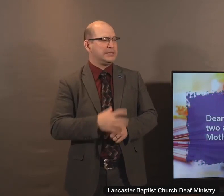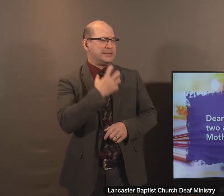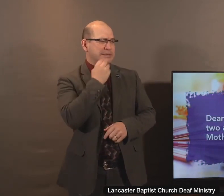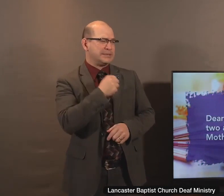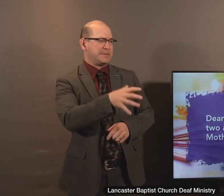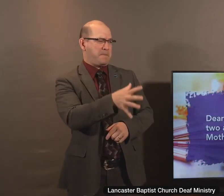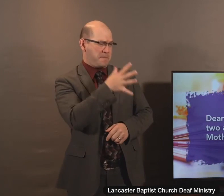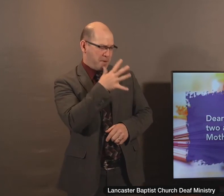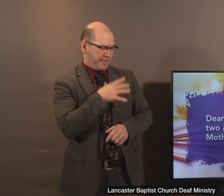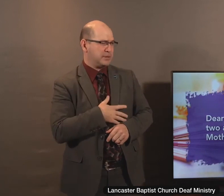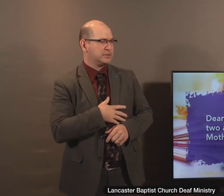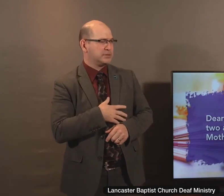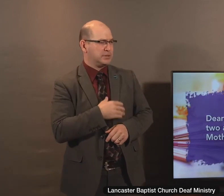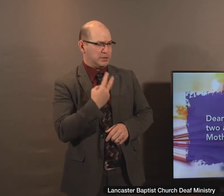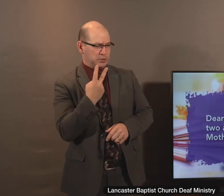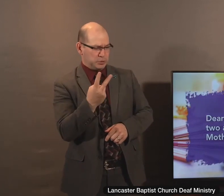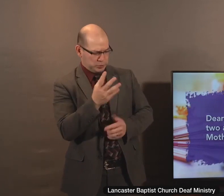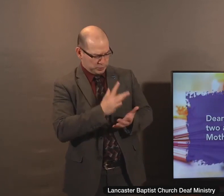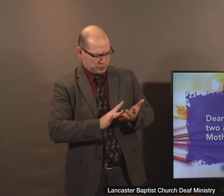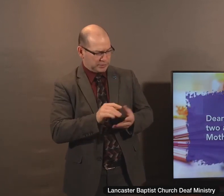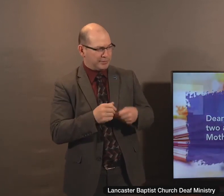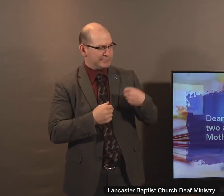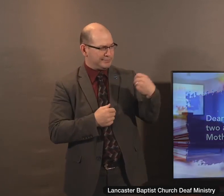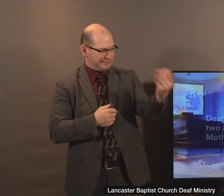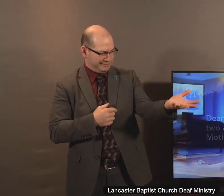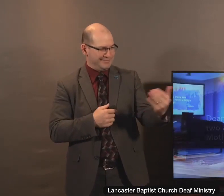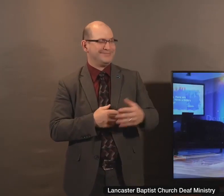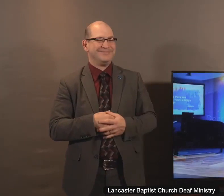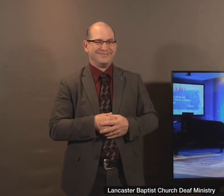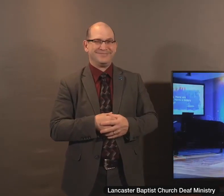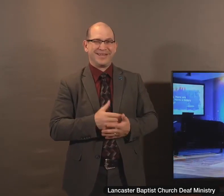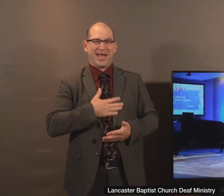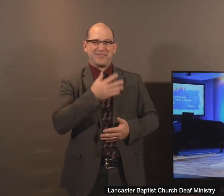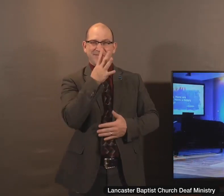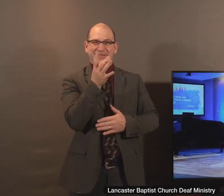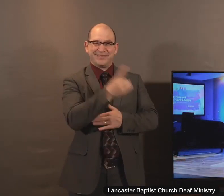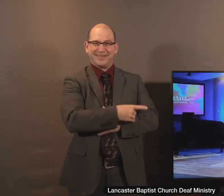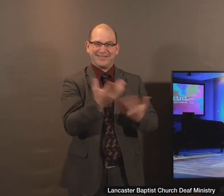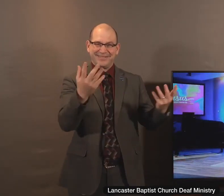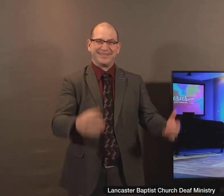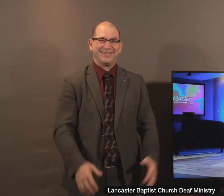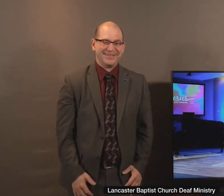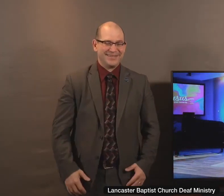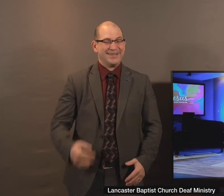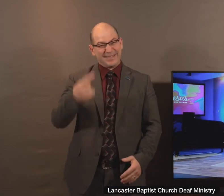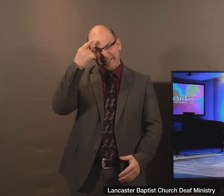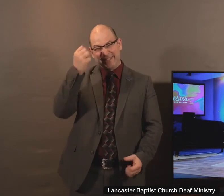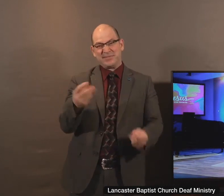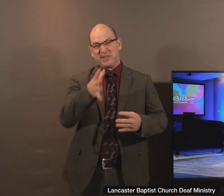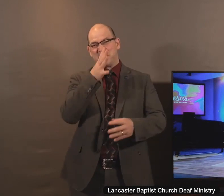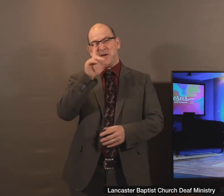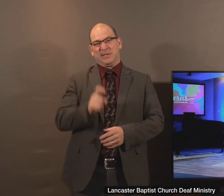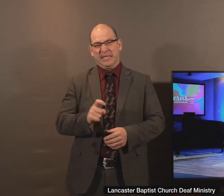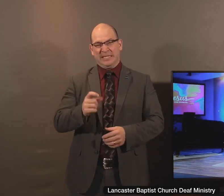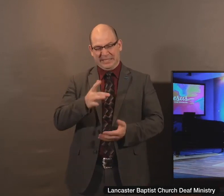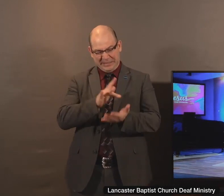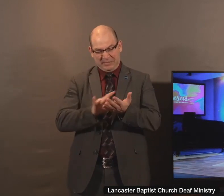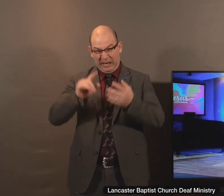here are two aspirins. Happy Mother's Day. Well, I think a lot of our moms have needed some aspirin, some Tylenol in recent days.